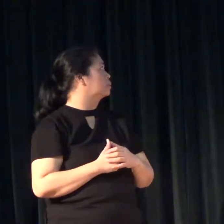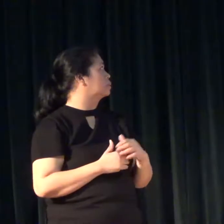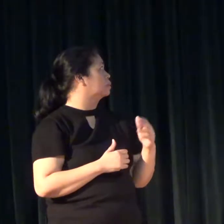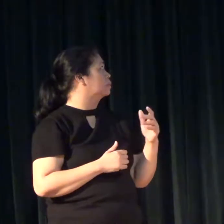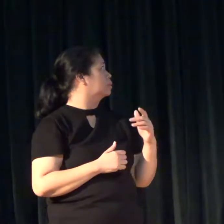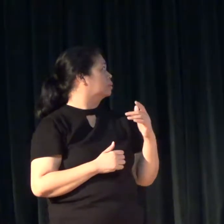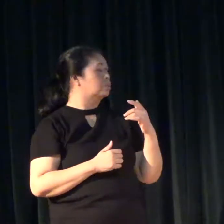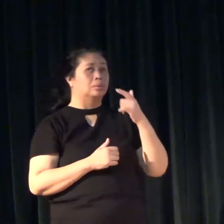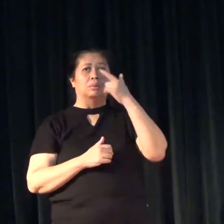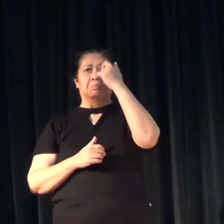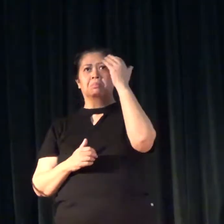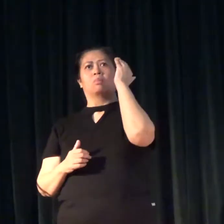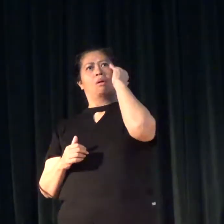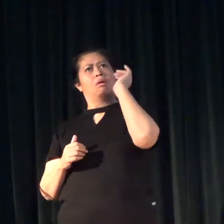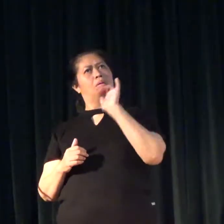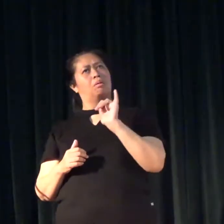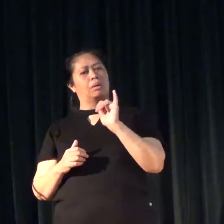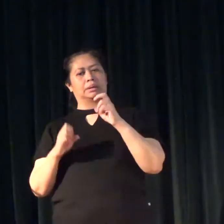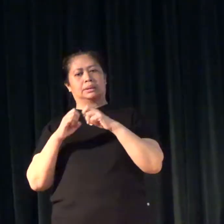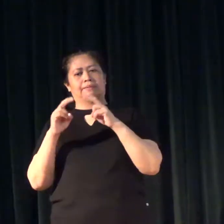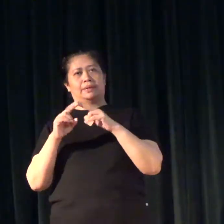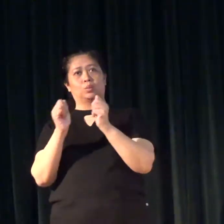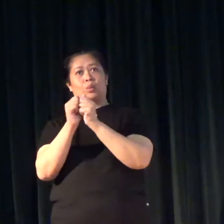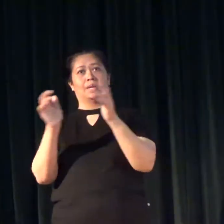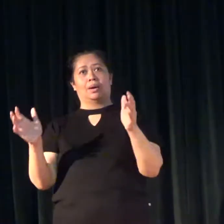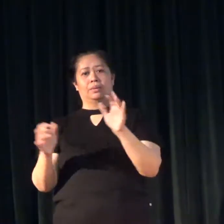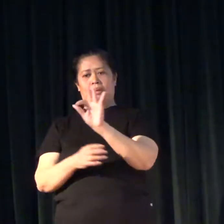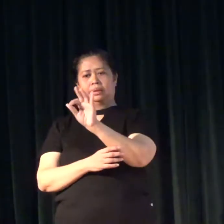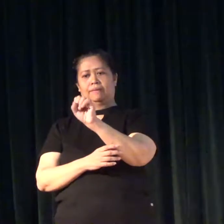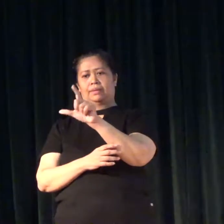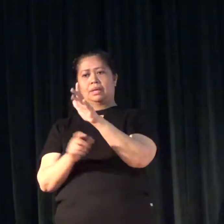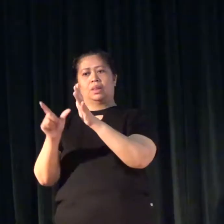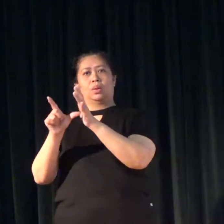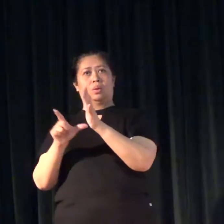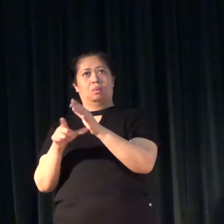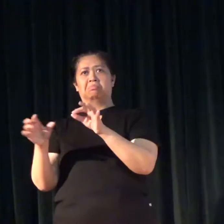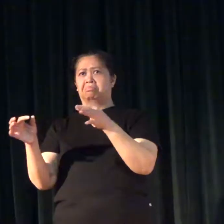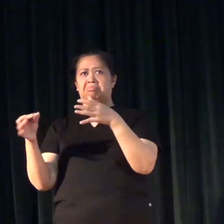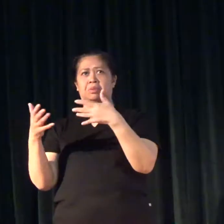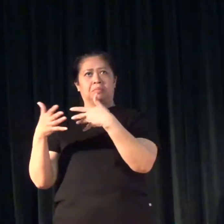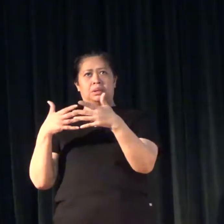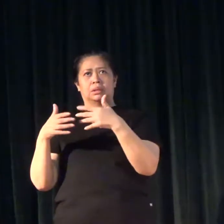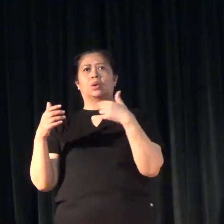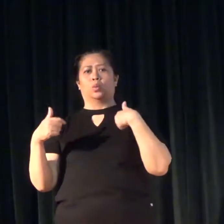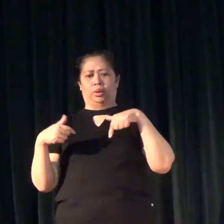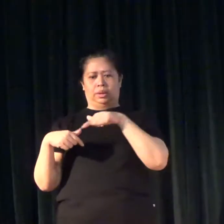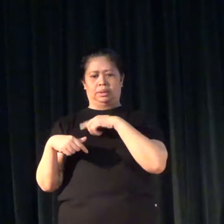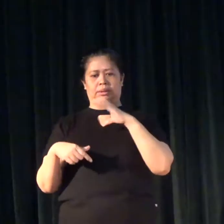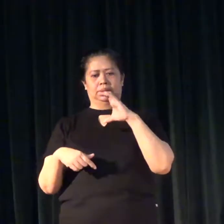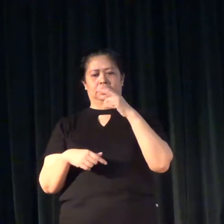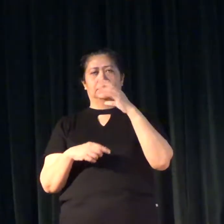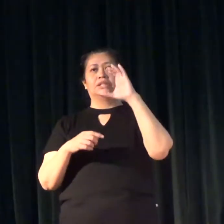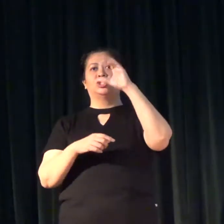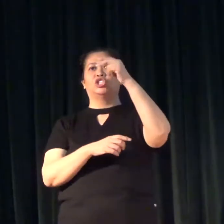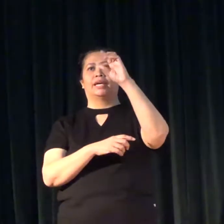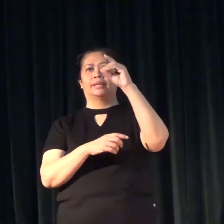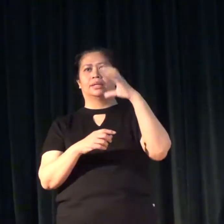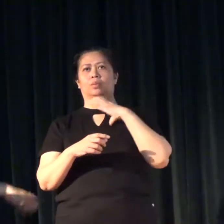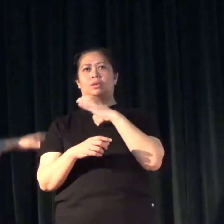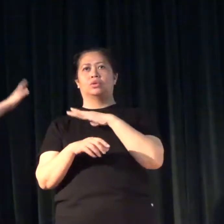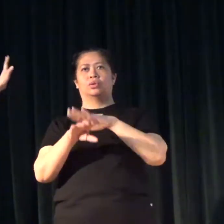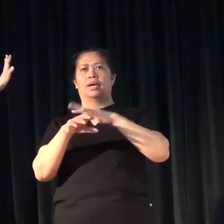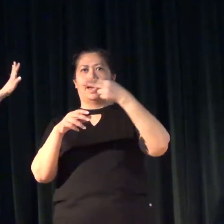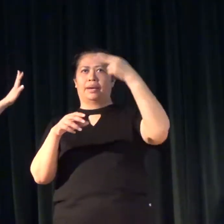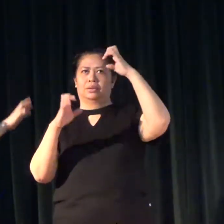Because we knew that even without the FSL law, we, the Commission on Higher Education,